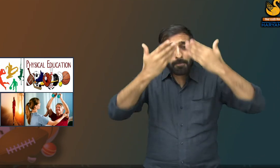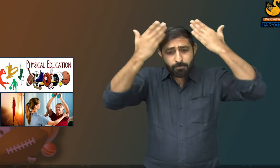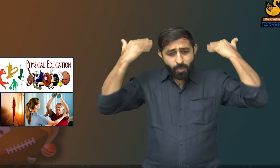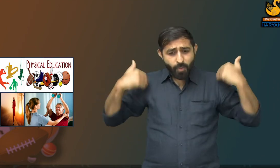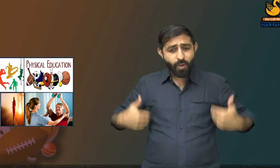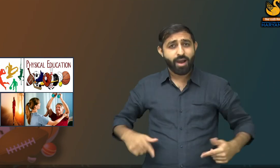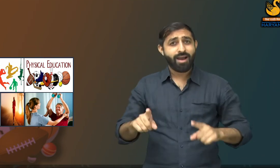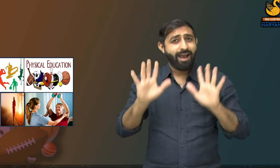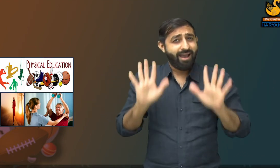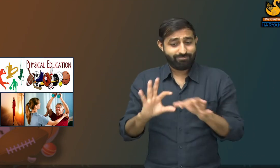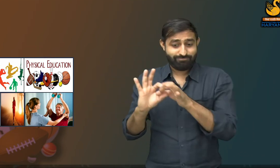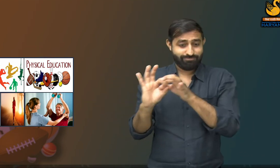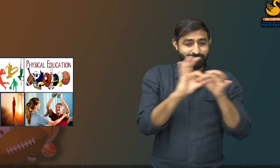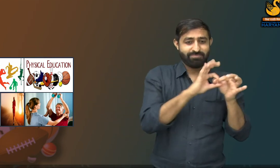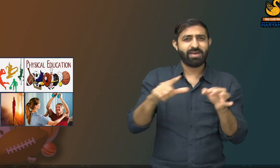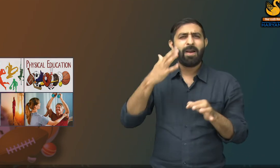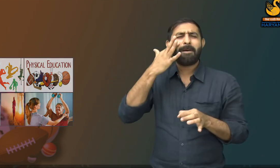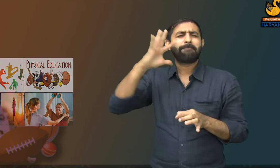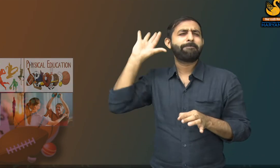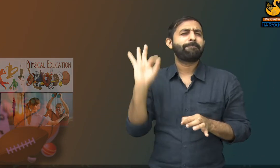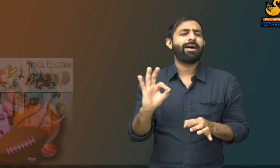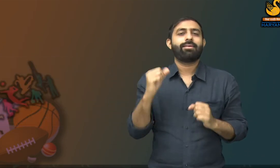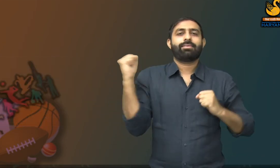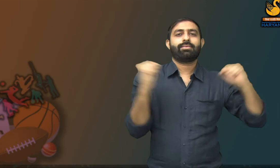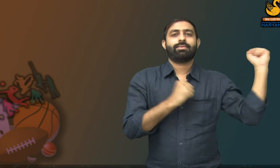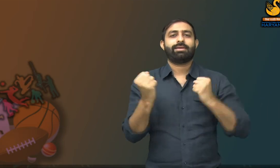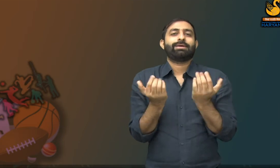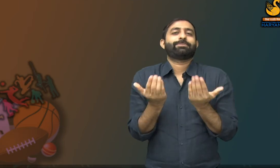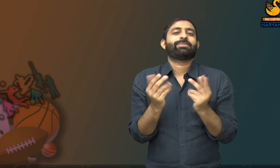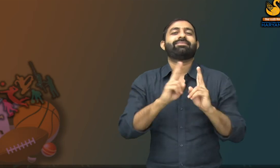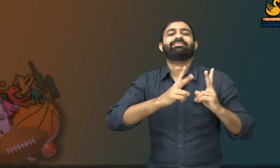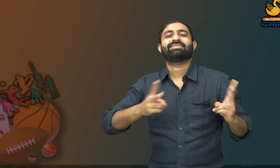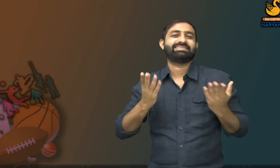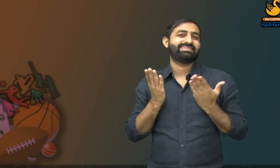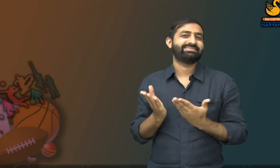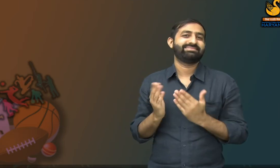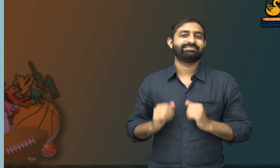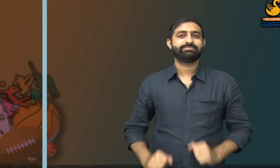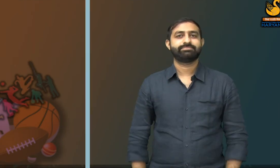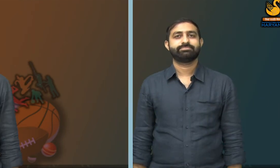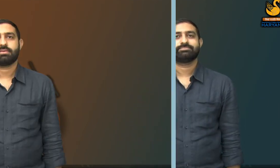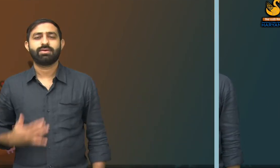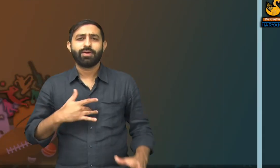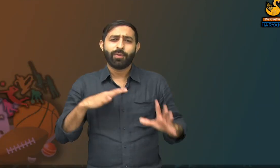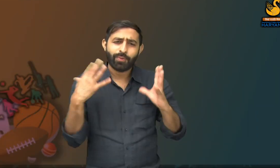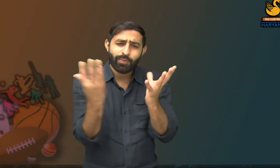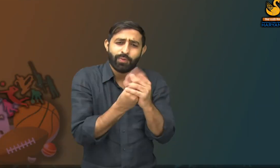physiology are very essential. It is important to know about this then we can do different physical activities.